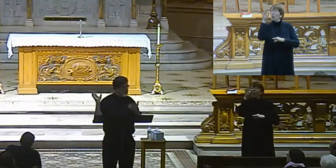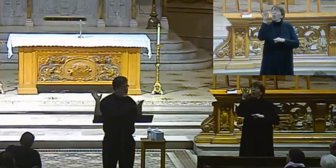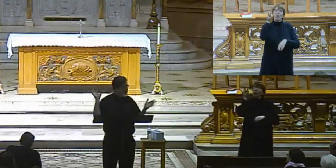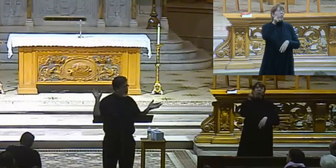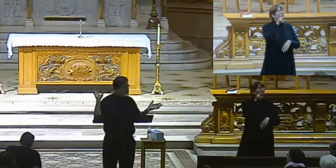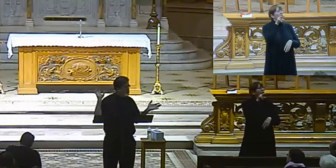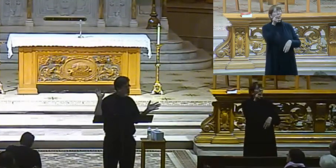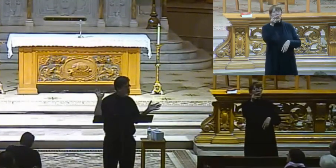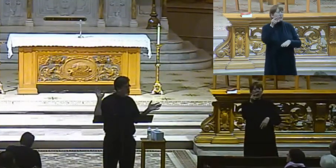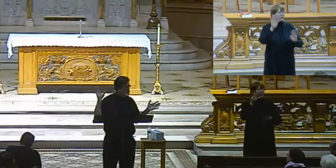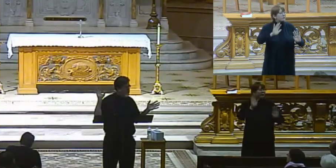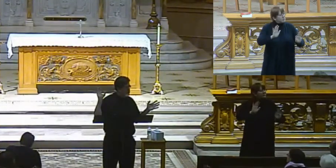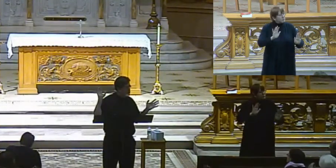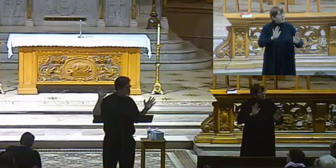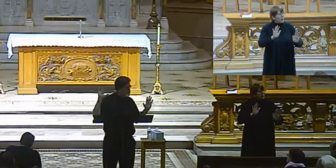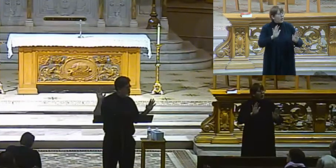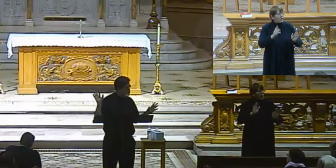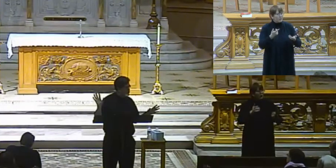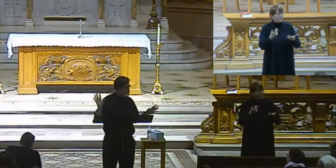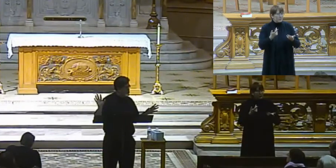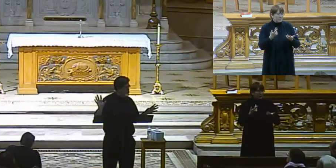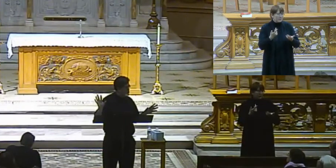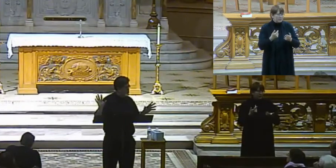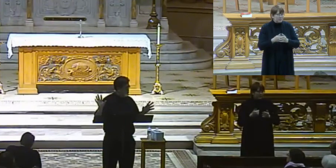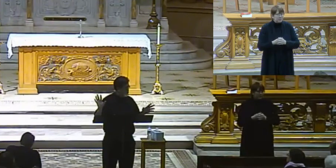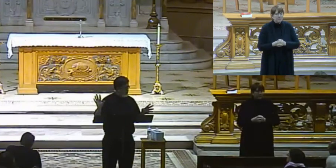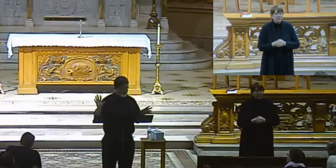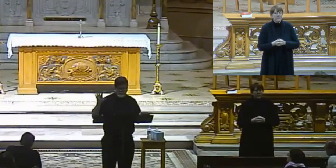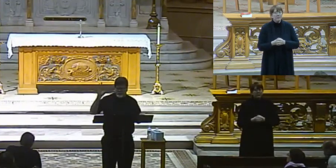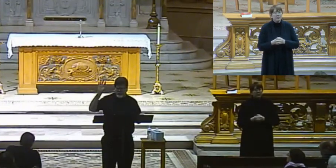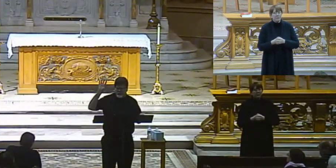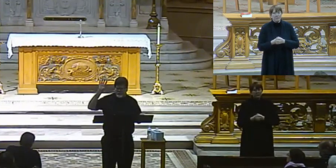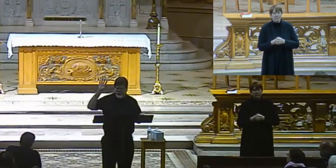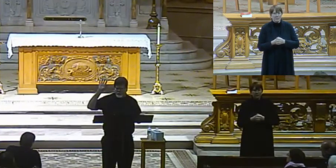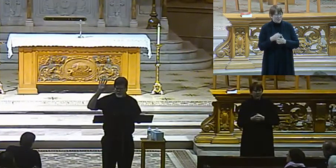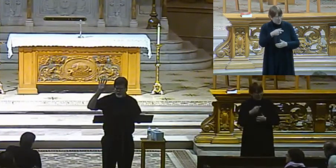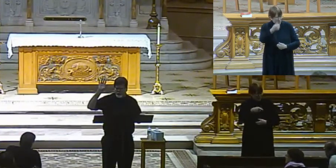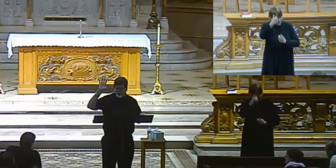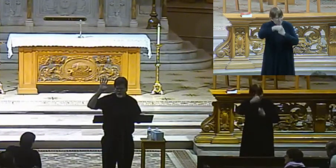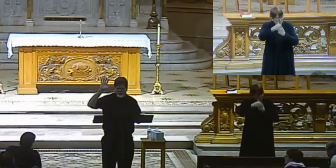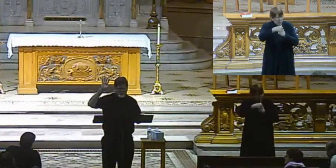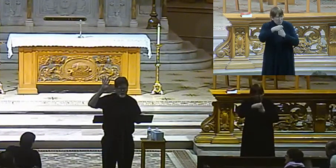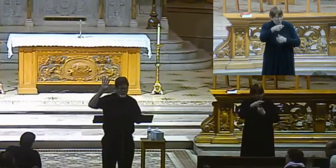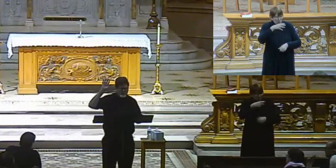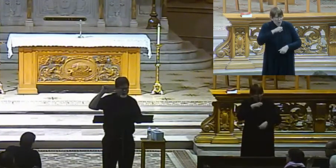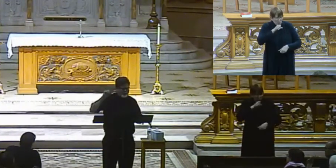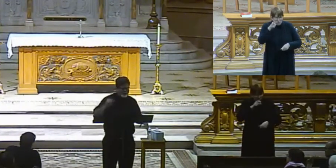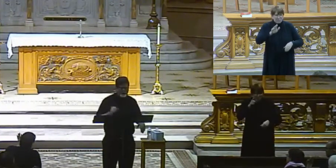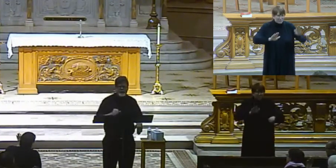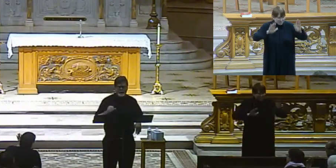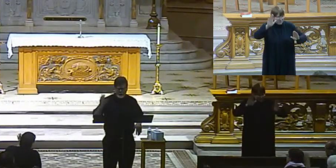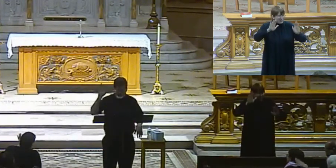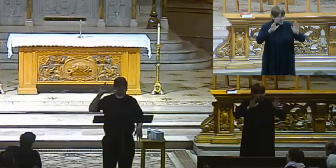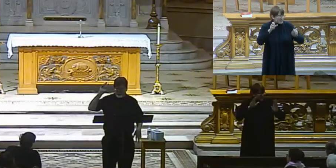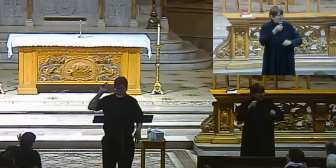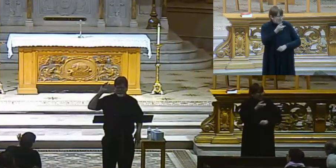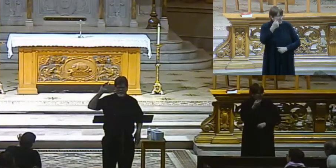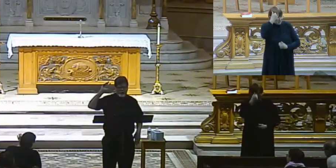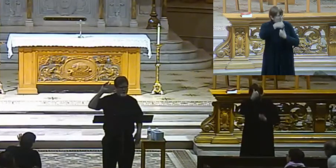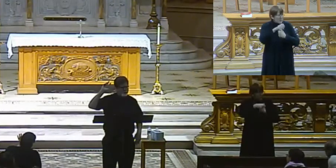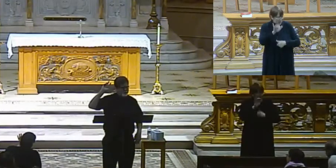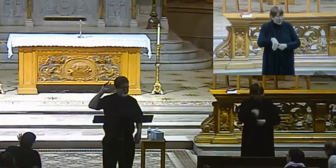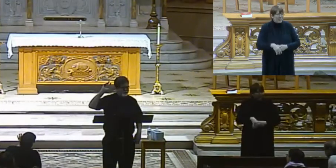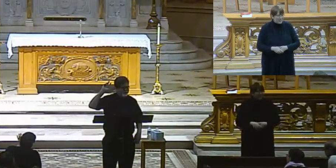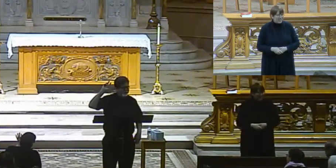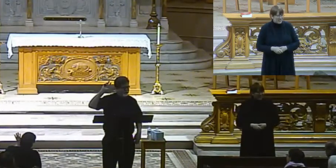at this thing happening up here in Latin and we had no idea, all right? How many of you remember that? How many of you are old enough to remember that? Okay. How many of you got